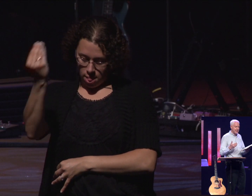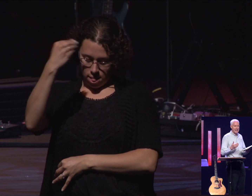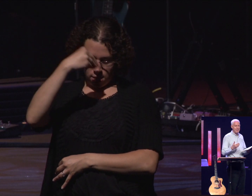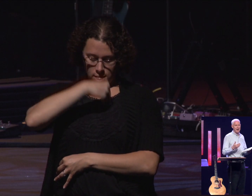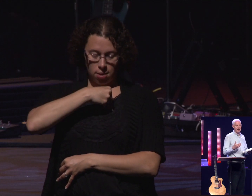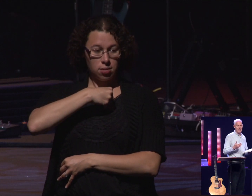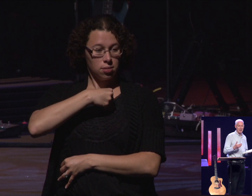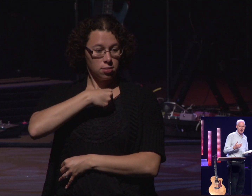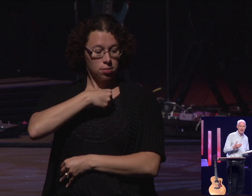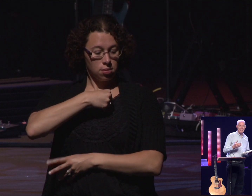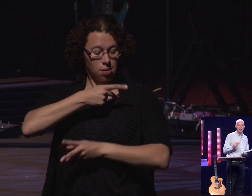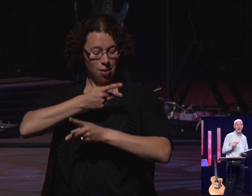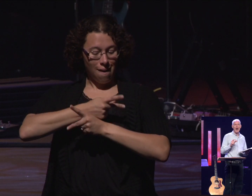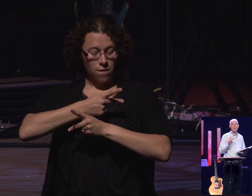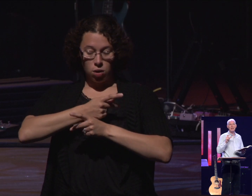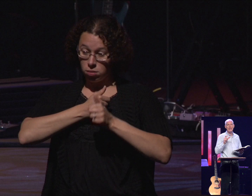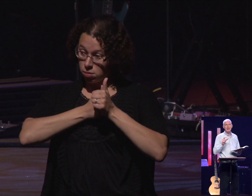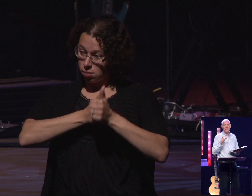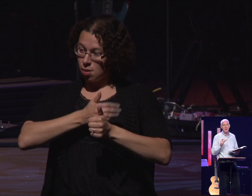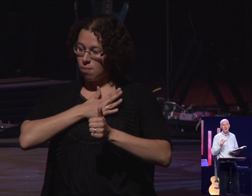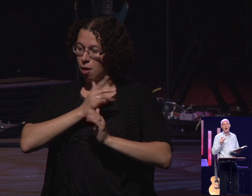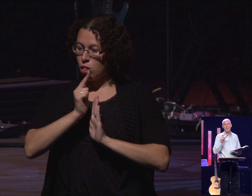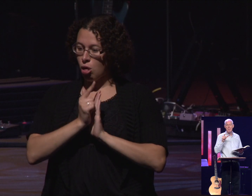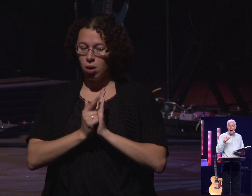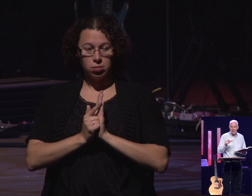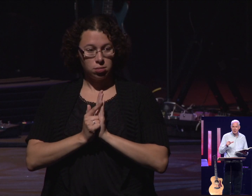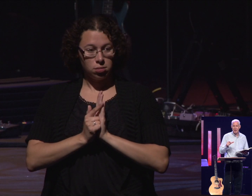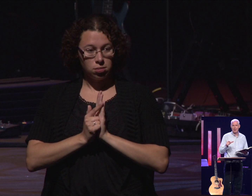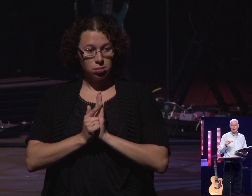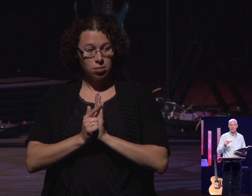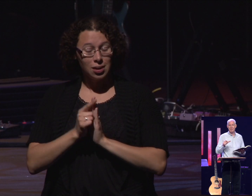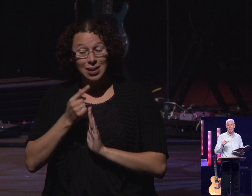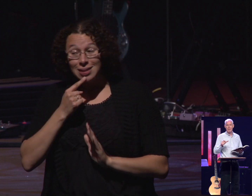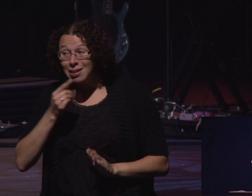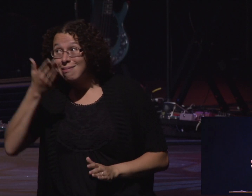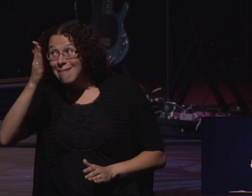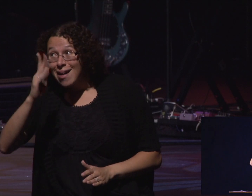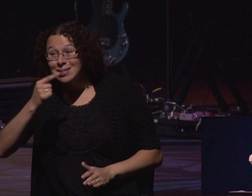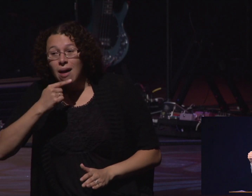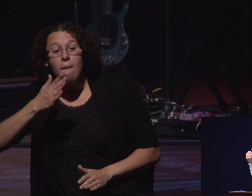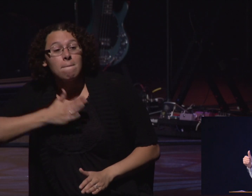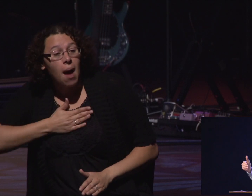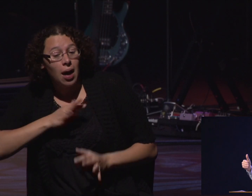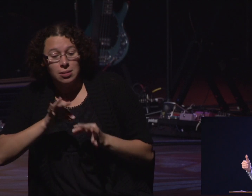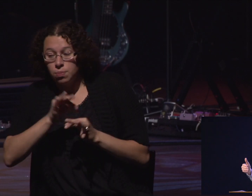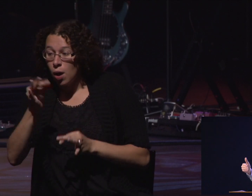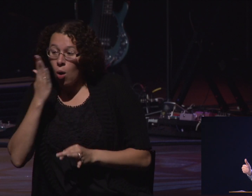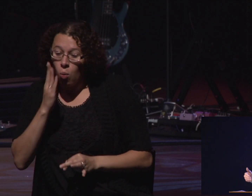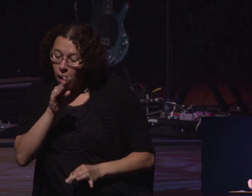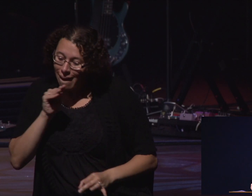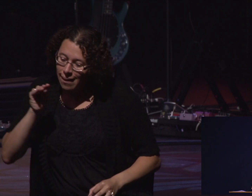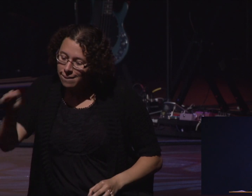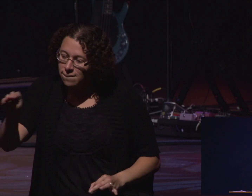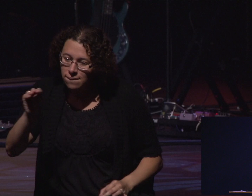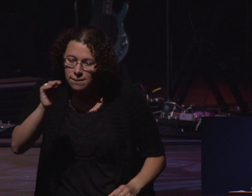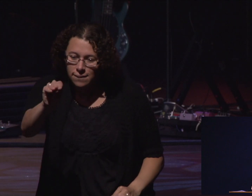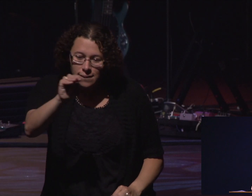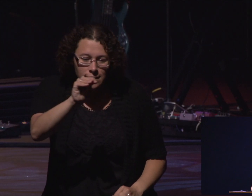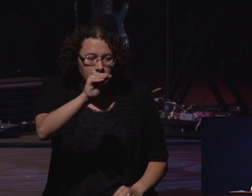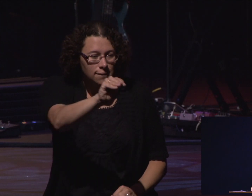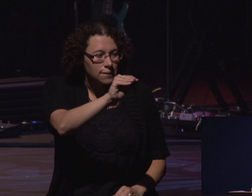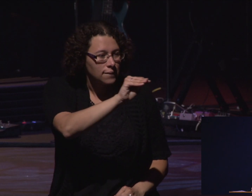careful to keep my laws. He says, I will give you my spirit. And he'll put that within each one of us.